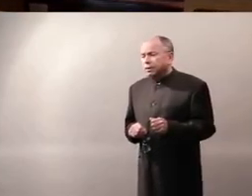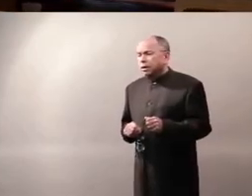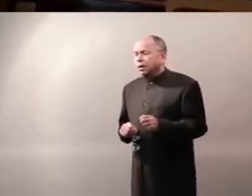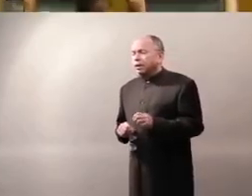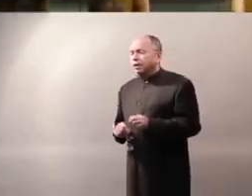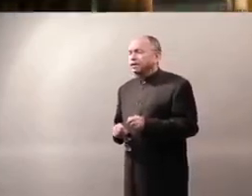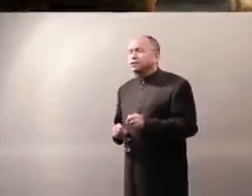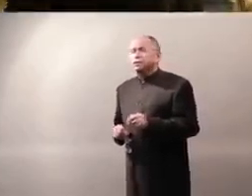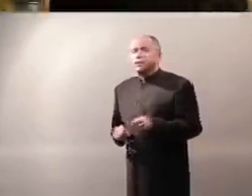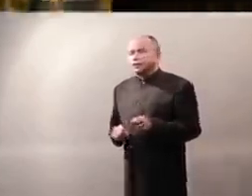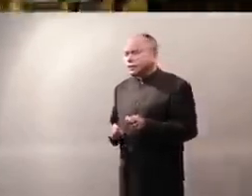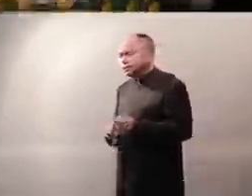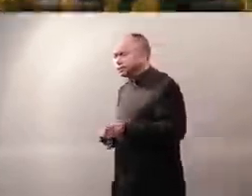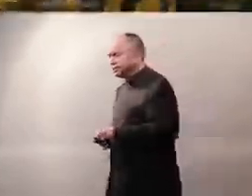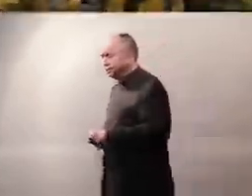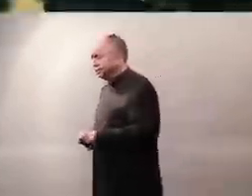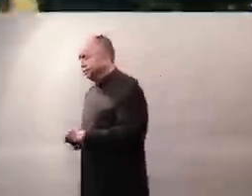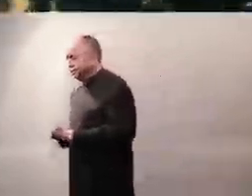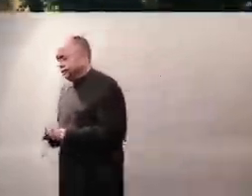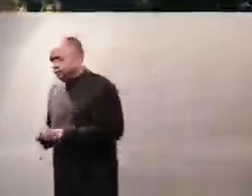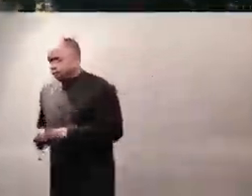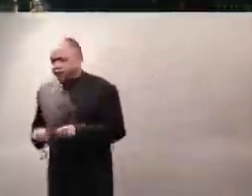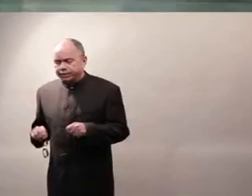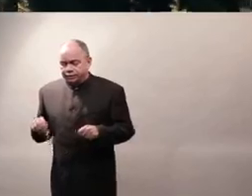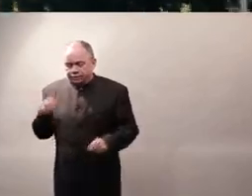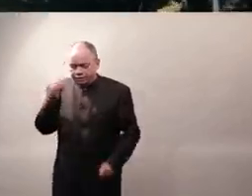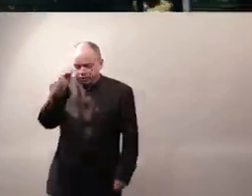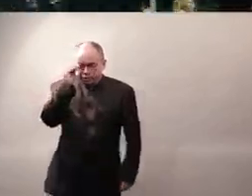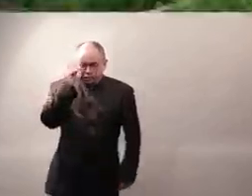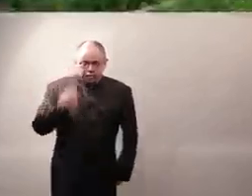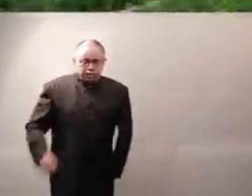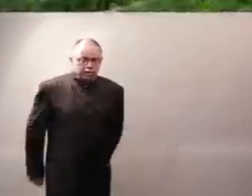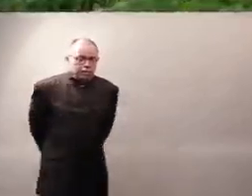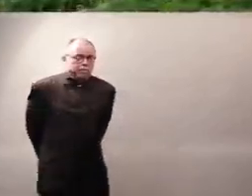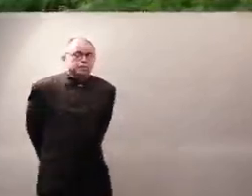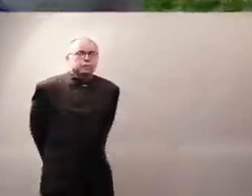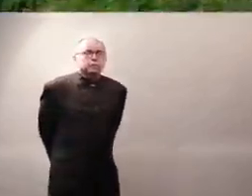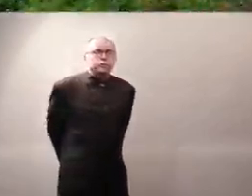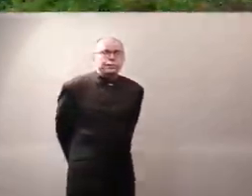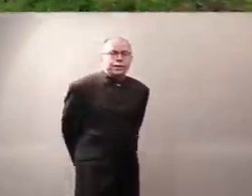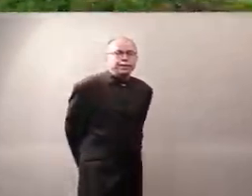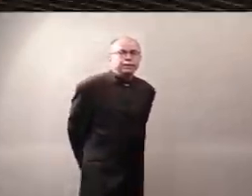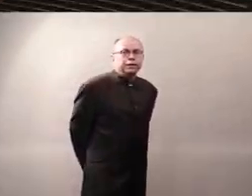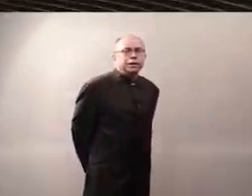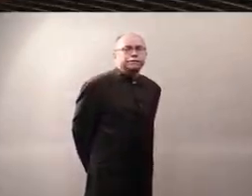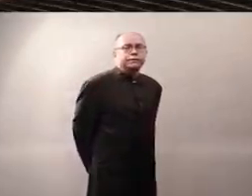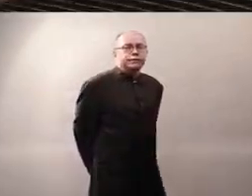In addition to that, Chongqing University is ranked 28th out of 2